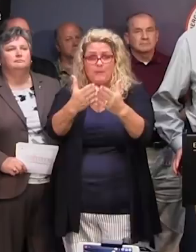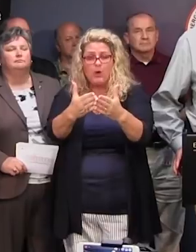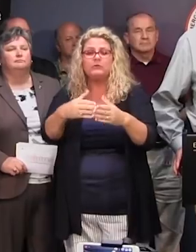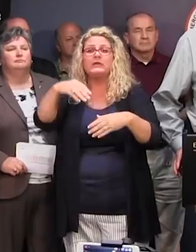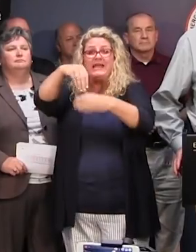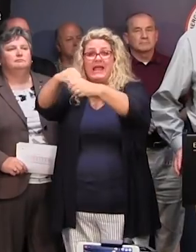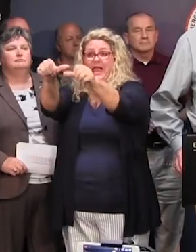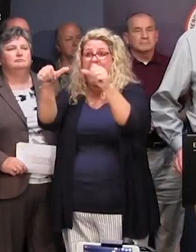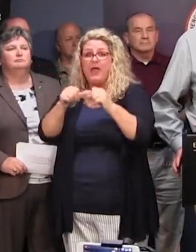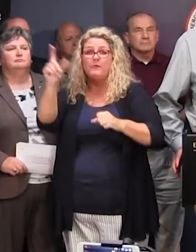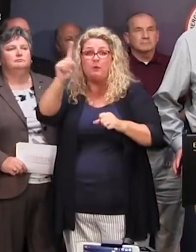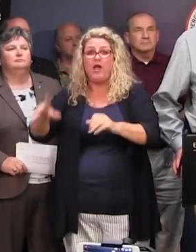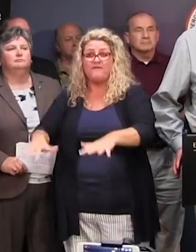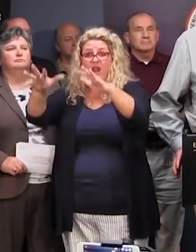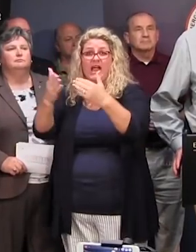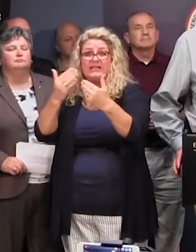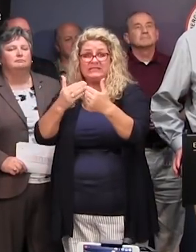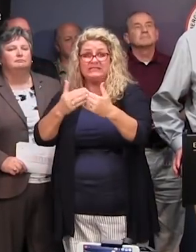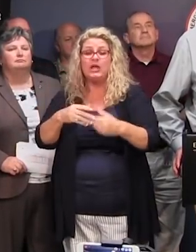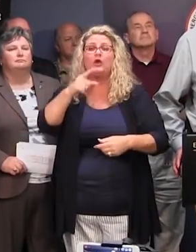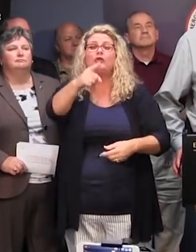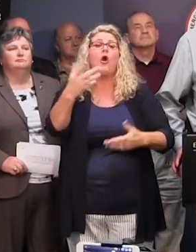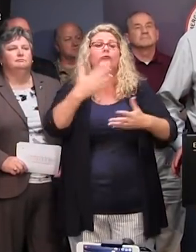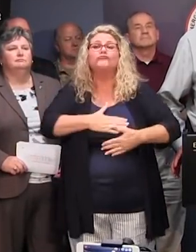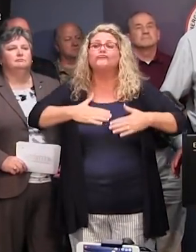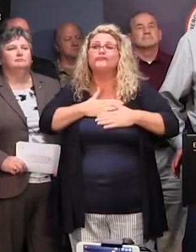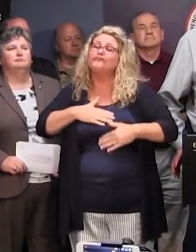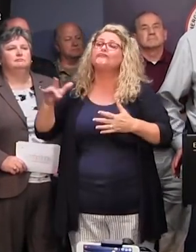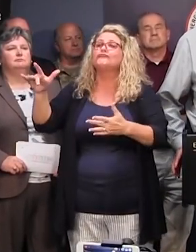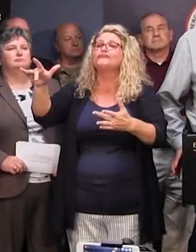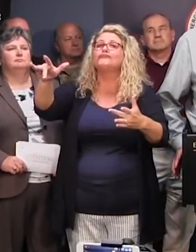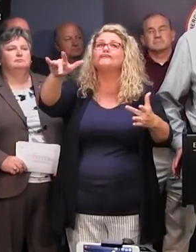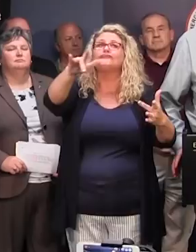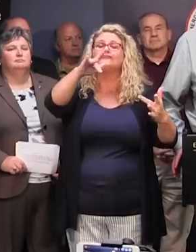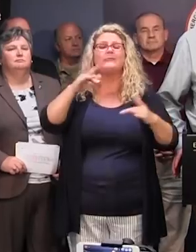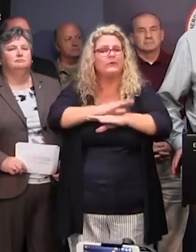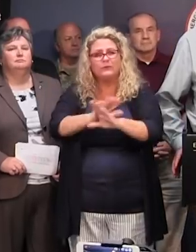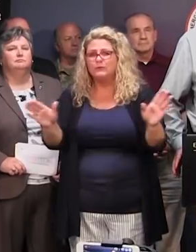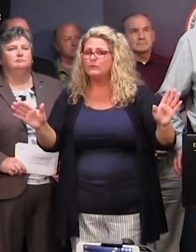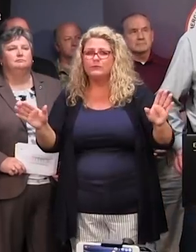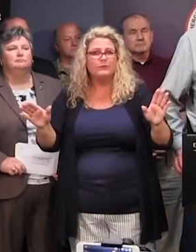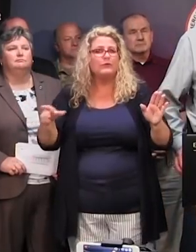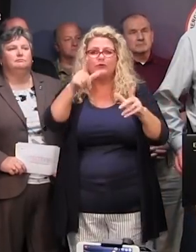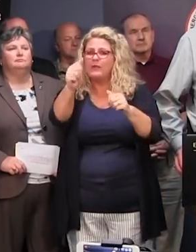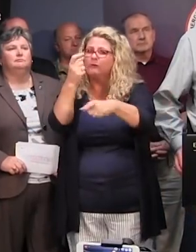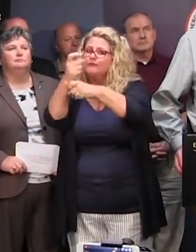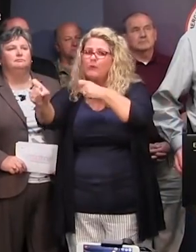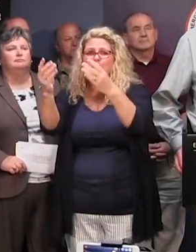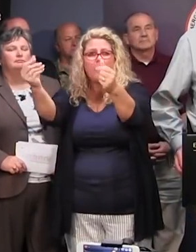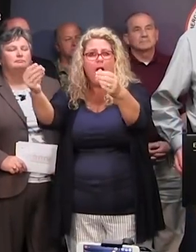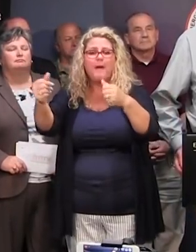To look at the flooded areas, to look at the homes that may be flooded because the damage that your weight may cause to that property could be